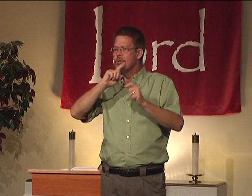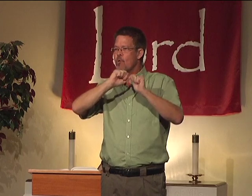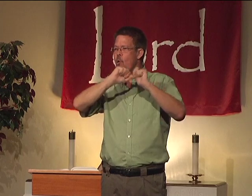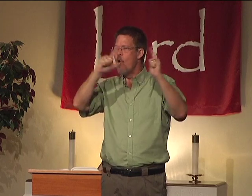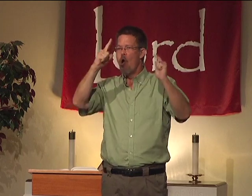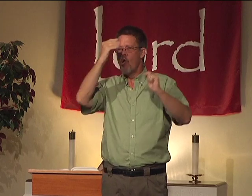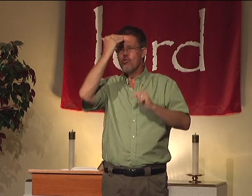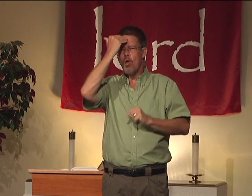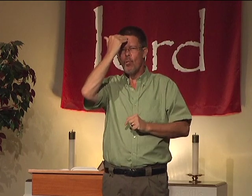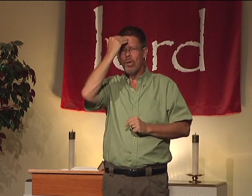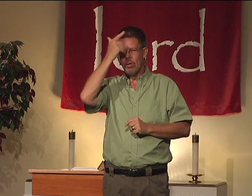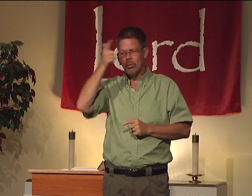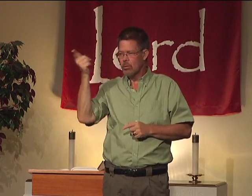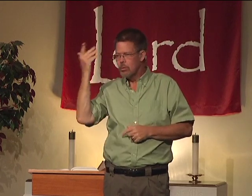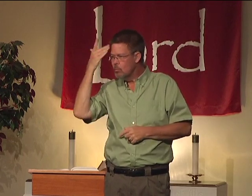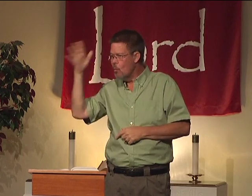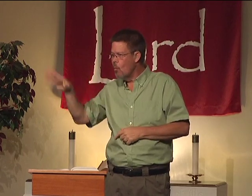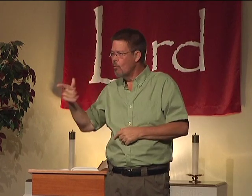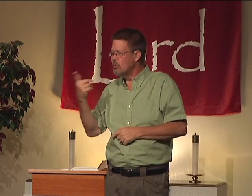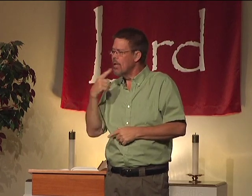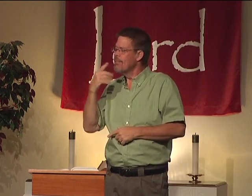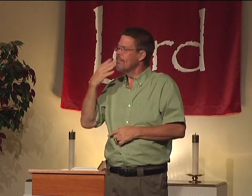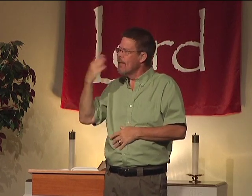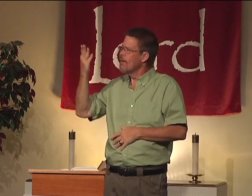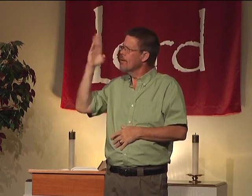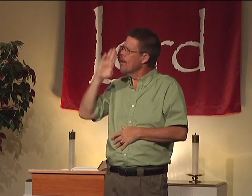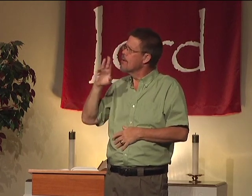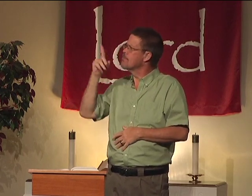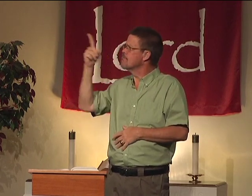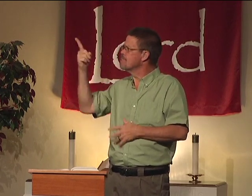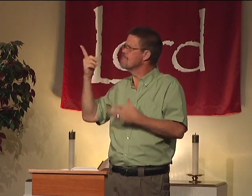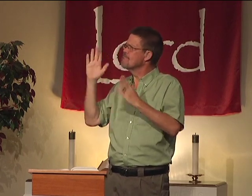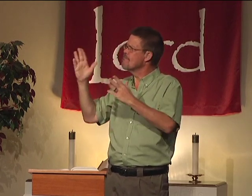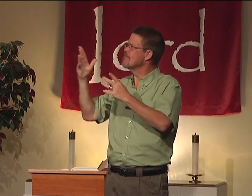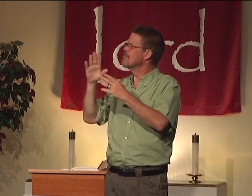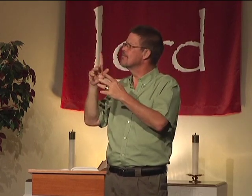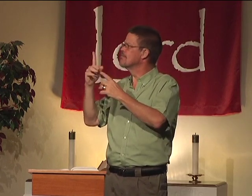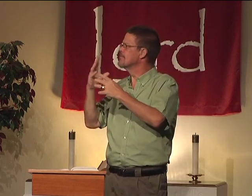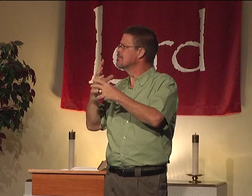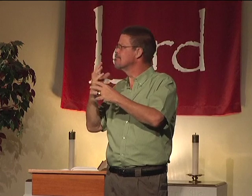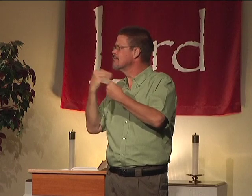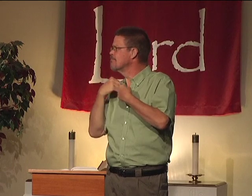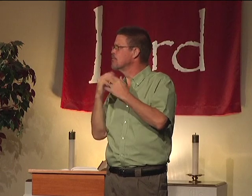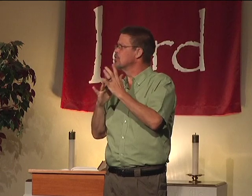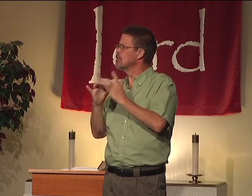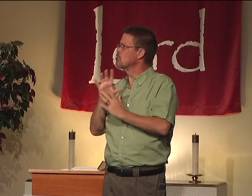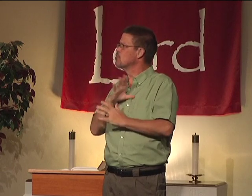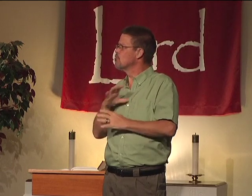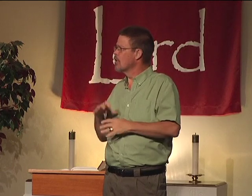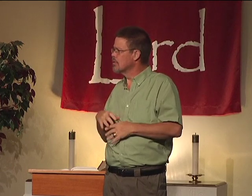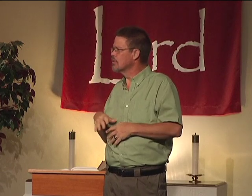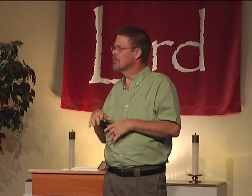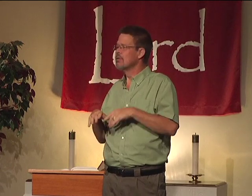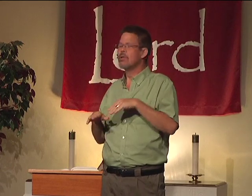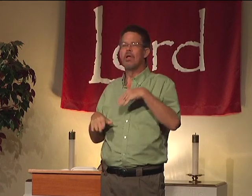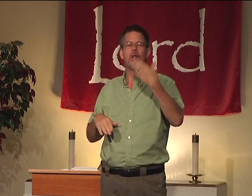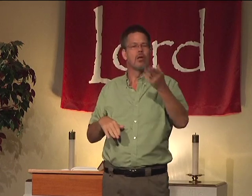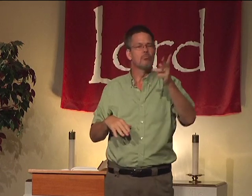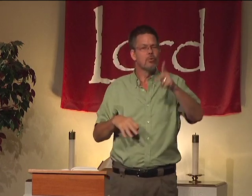realize that God is all-knowing. They didn't know that. And they say, you know, thank you, God, for giving us Jesus Christ.